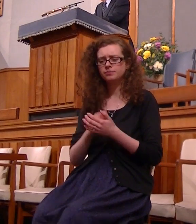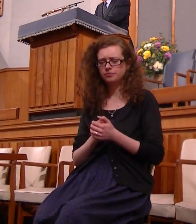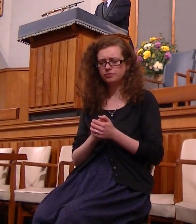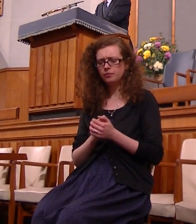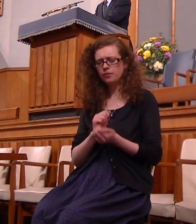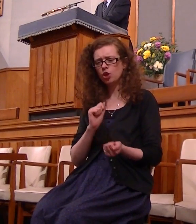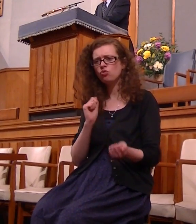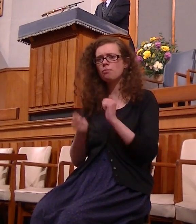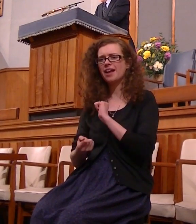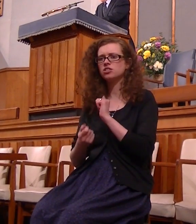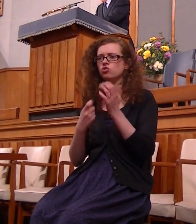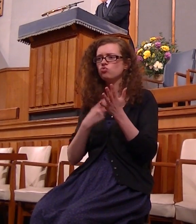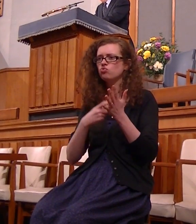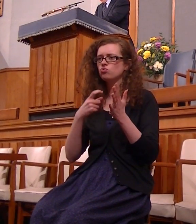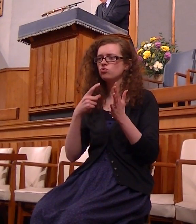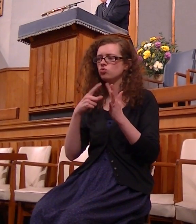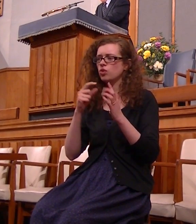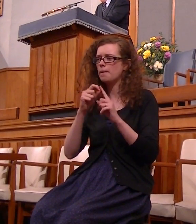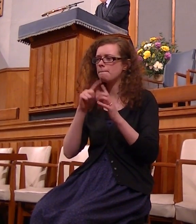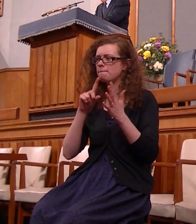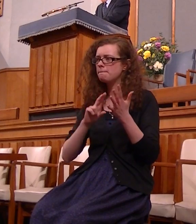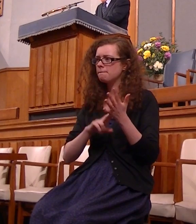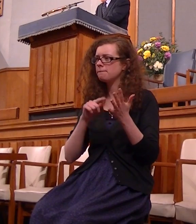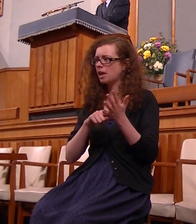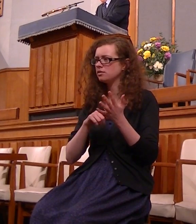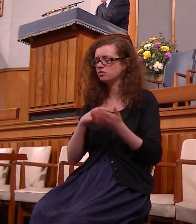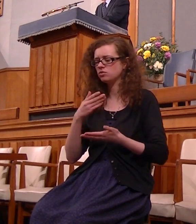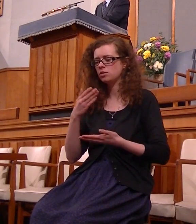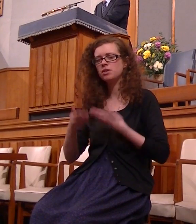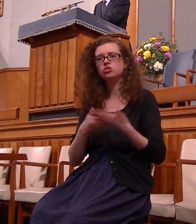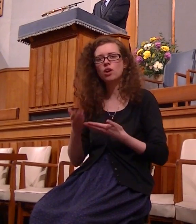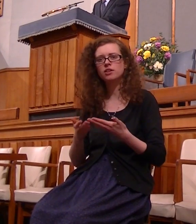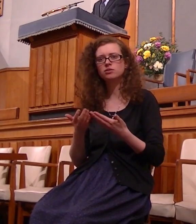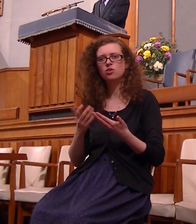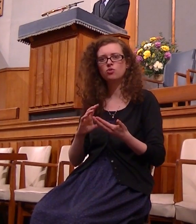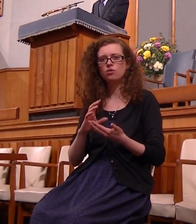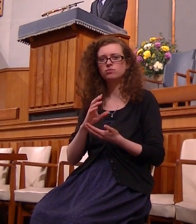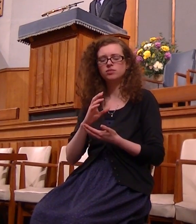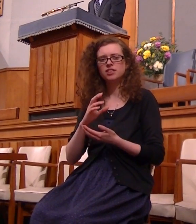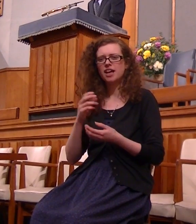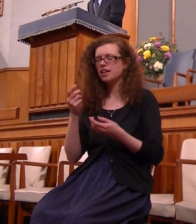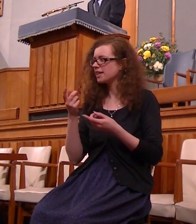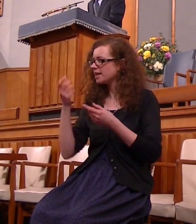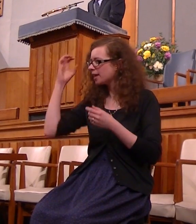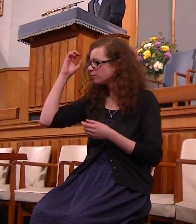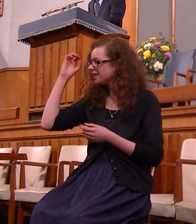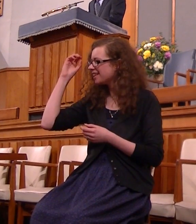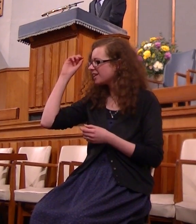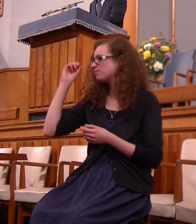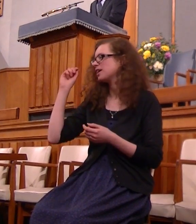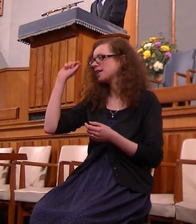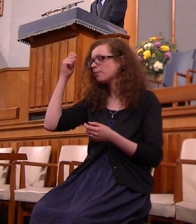novelist of old Captain Merritt as a matter of burning over